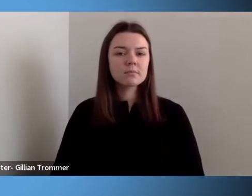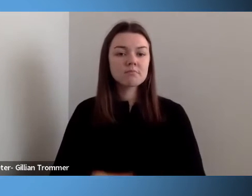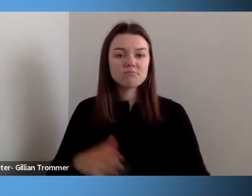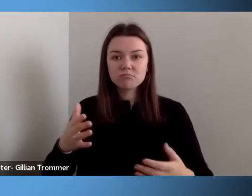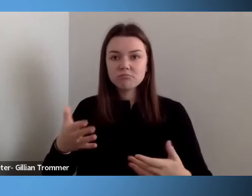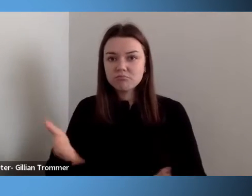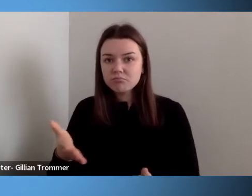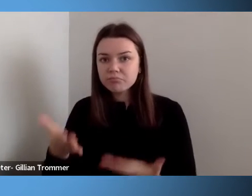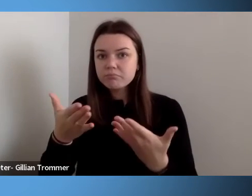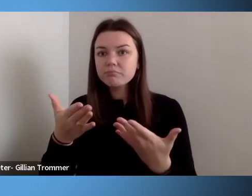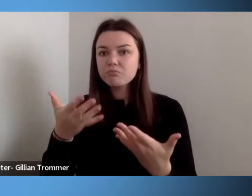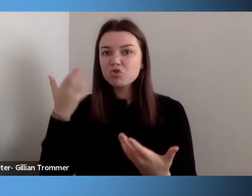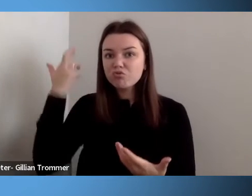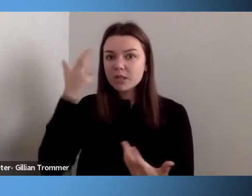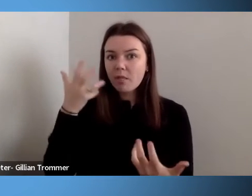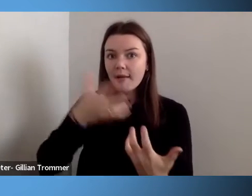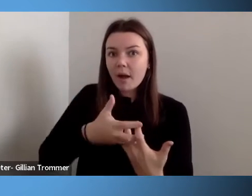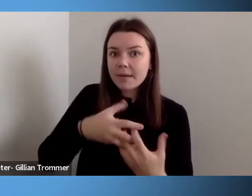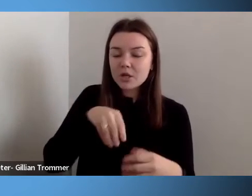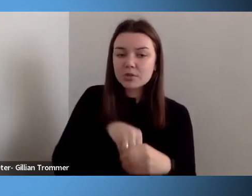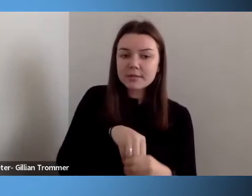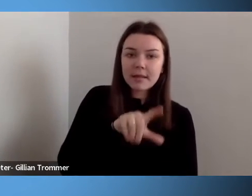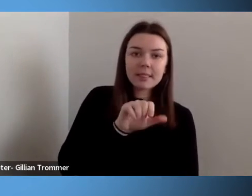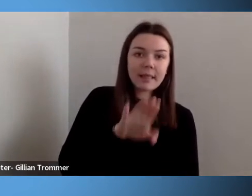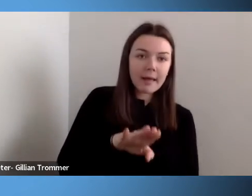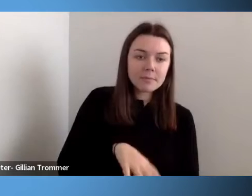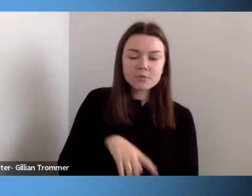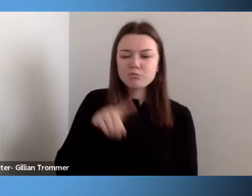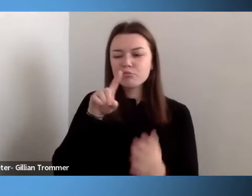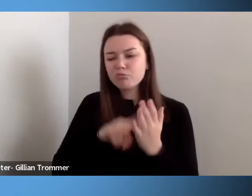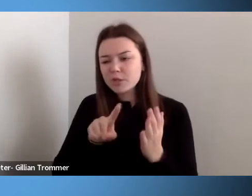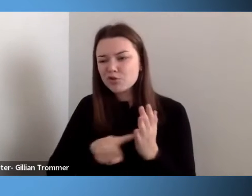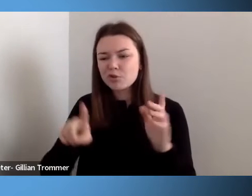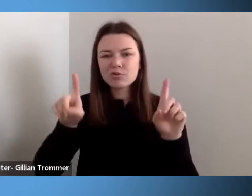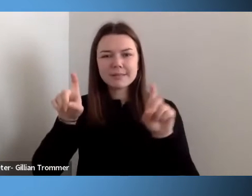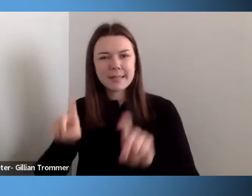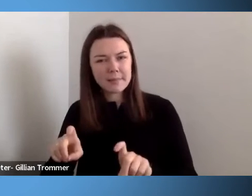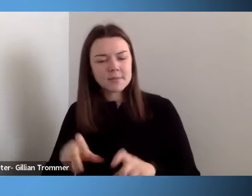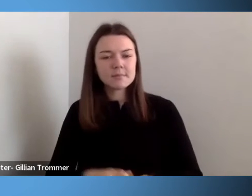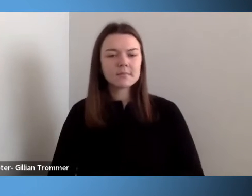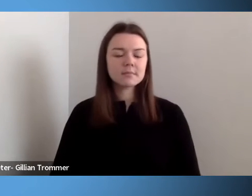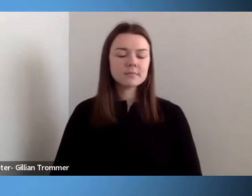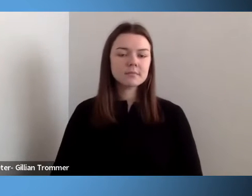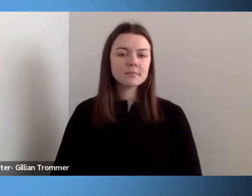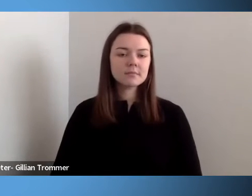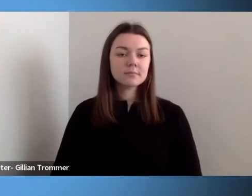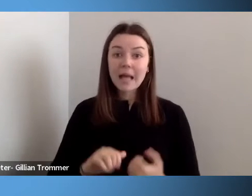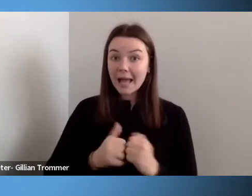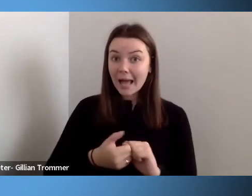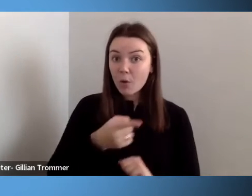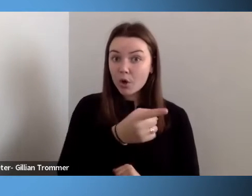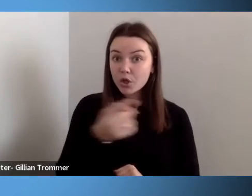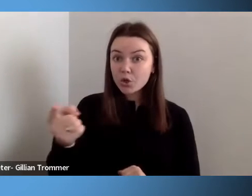your research, your exams, and so forth? How are you assimilating the next